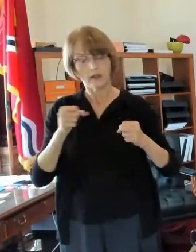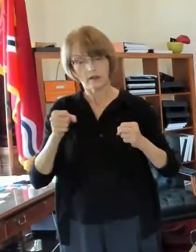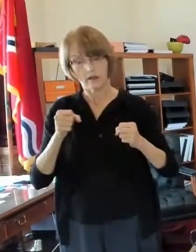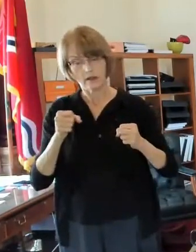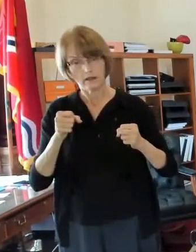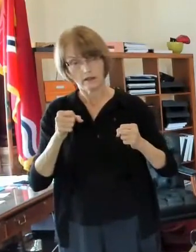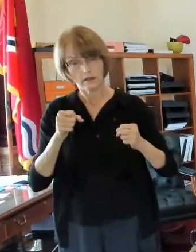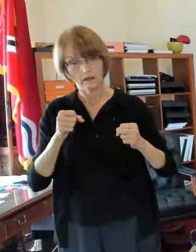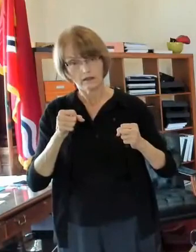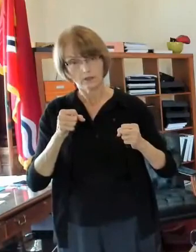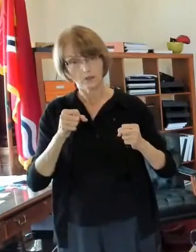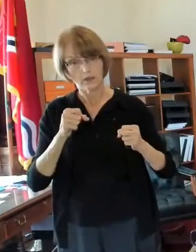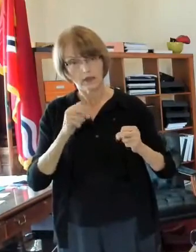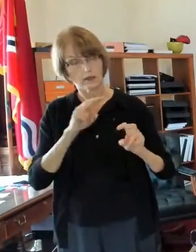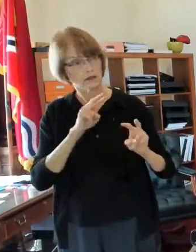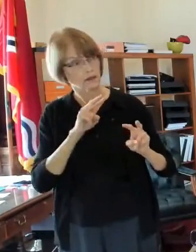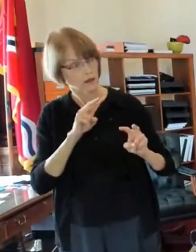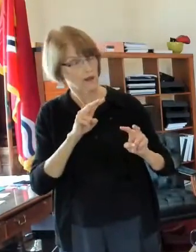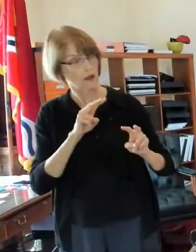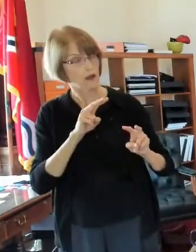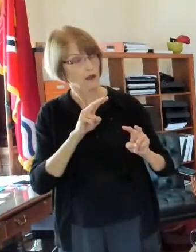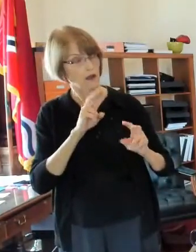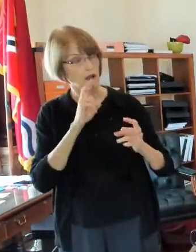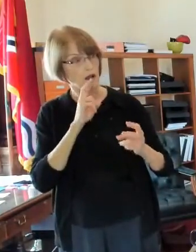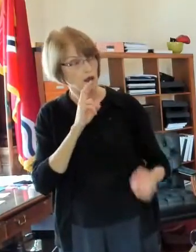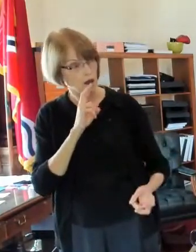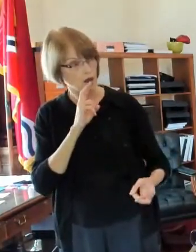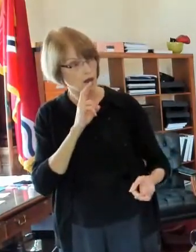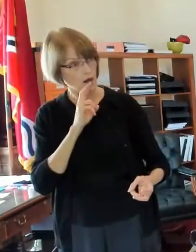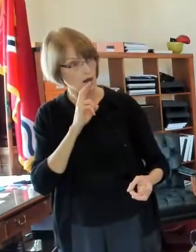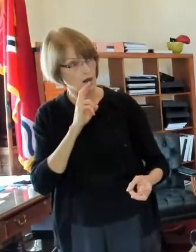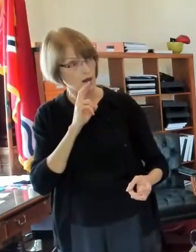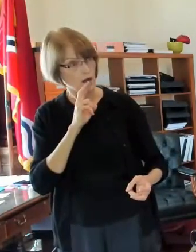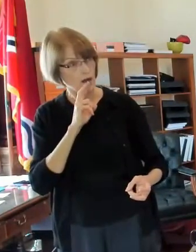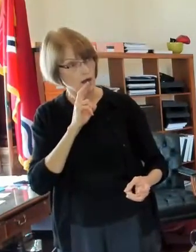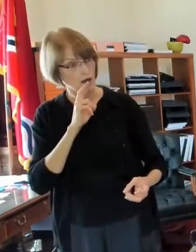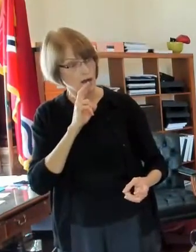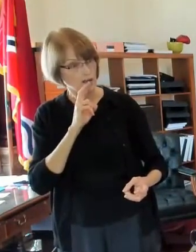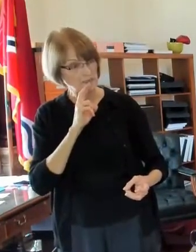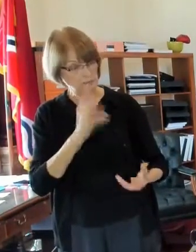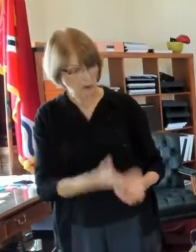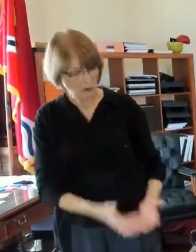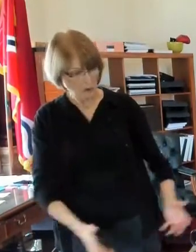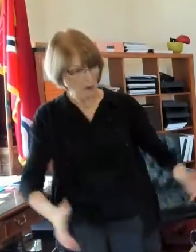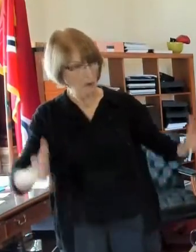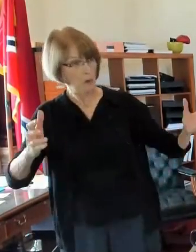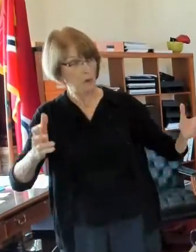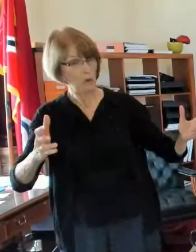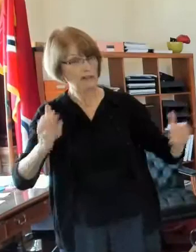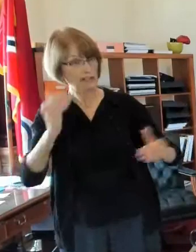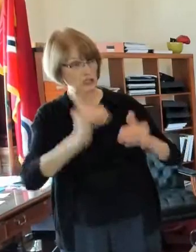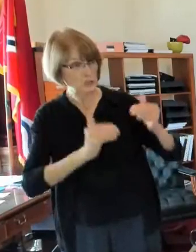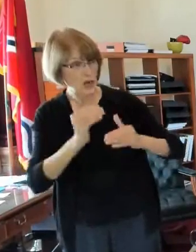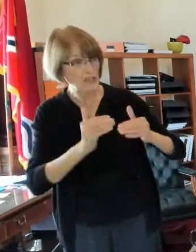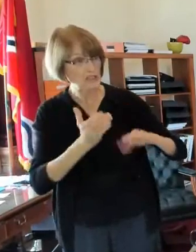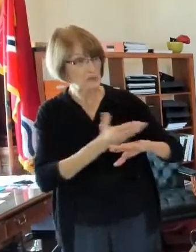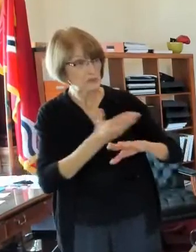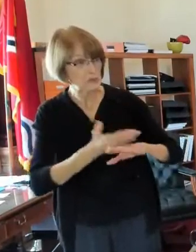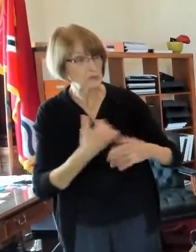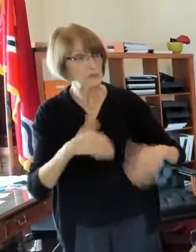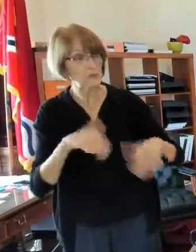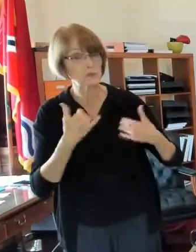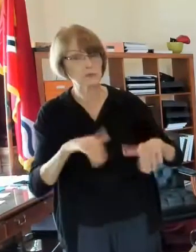big the hole is and how much construction is being done um it'll be a good little weekend uh